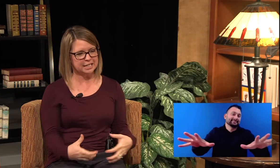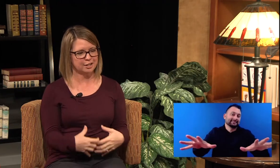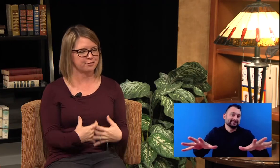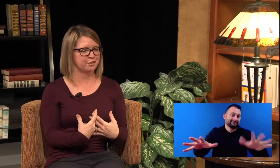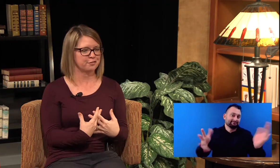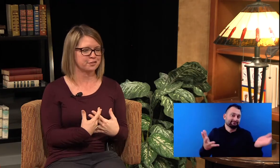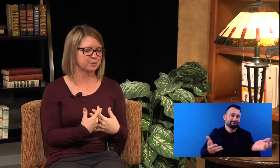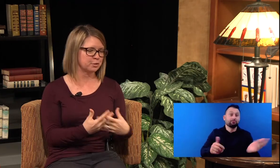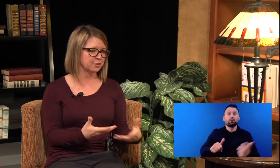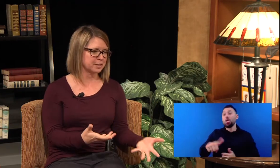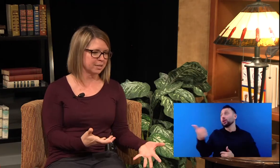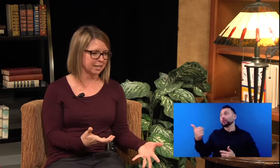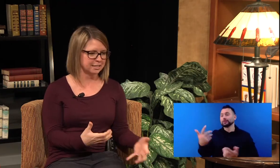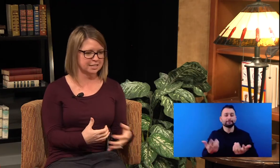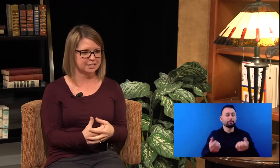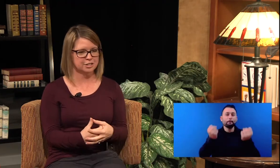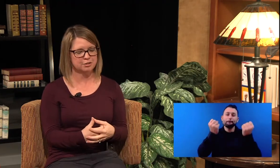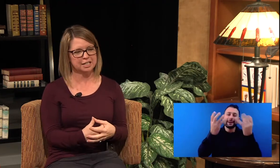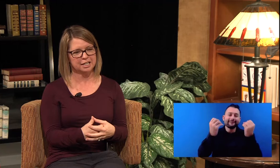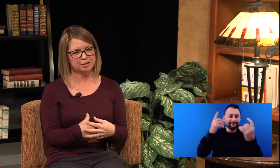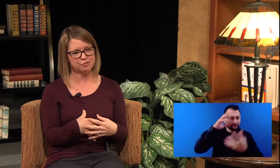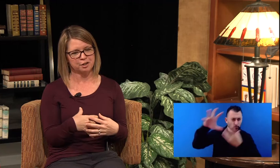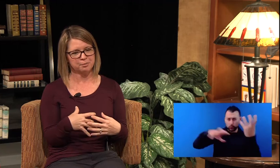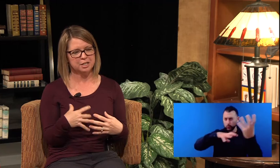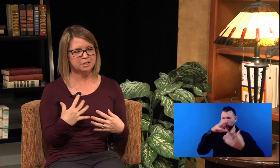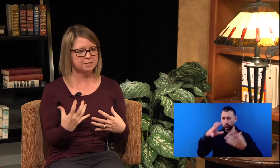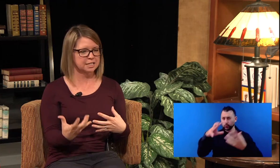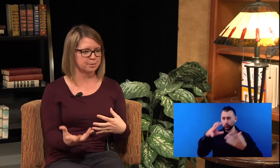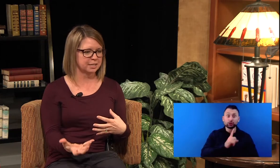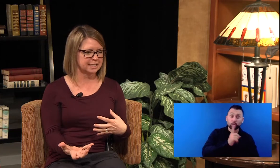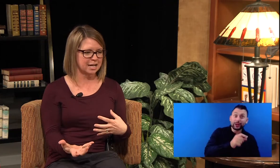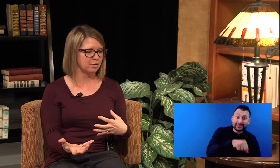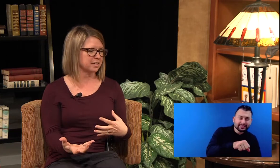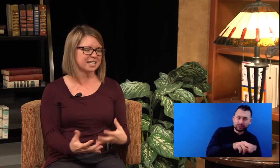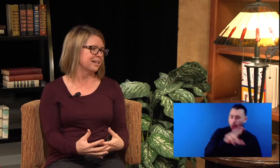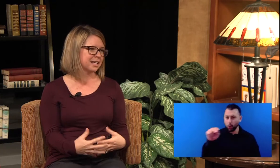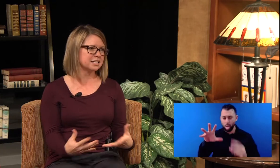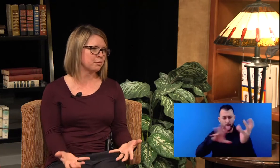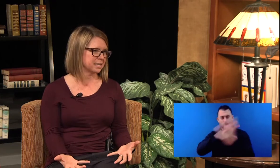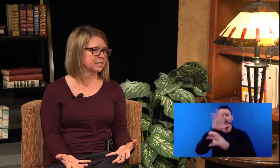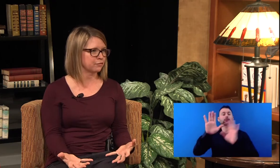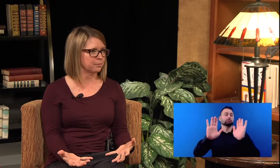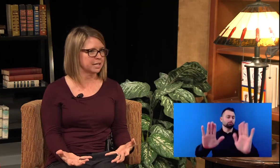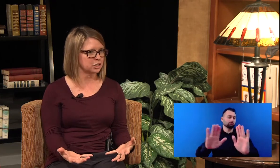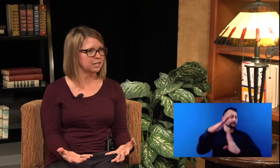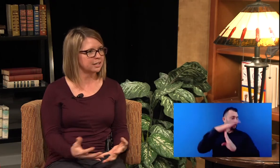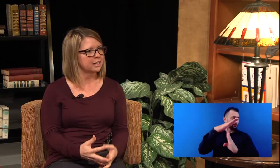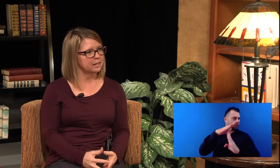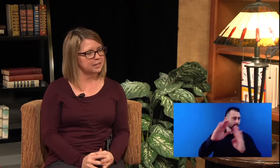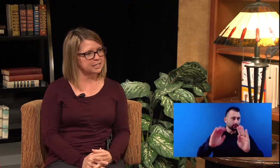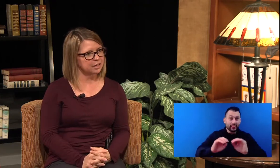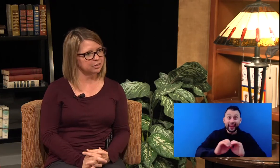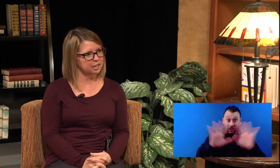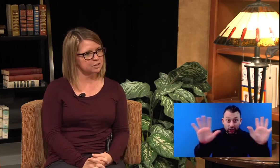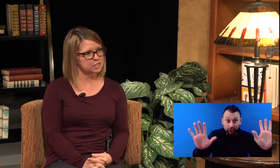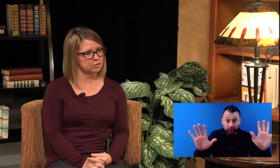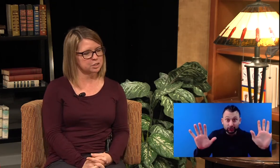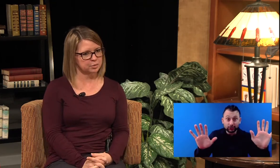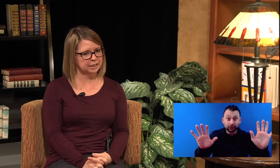off of a spoon of somebody else's. You could get it from using somebody's towels. That's all misinformation that's out there. it's really